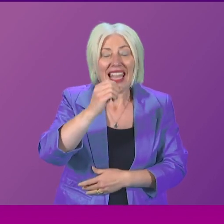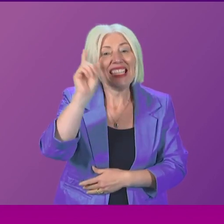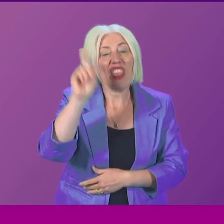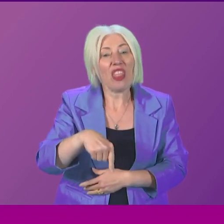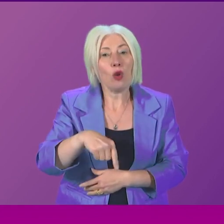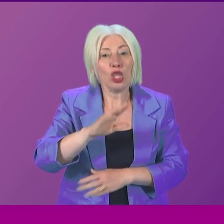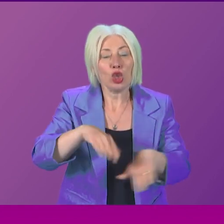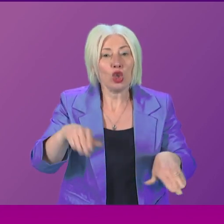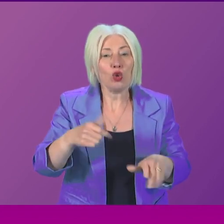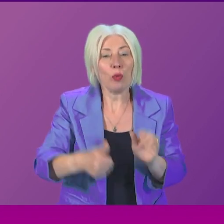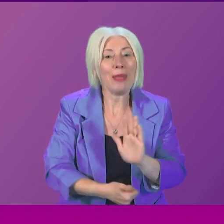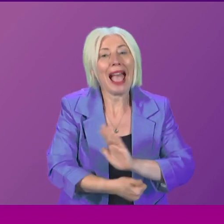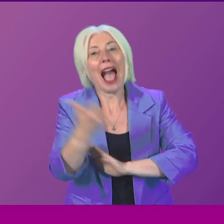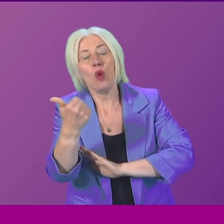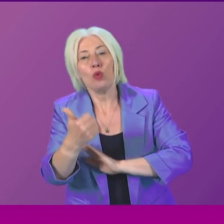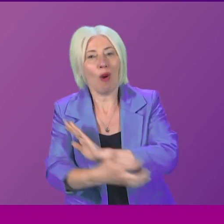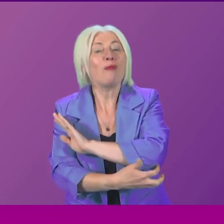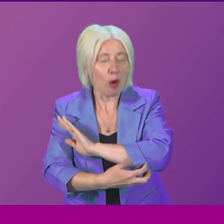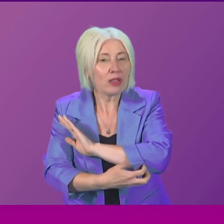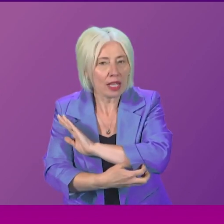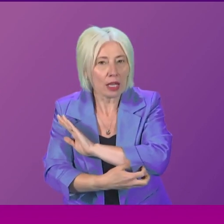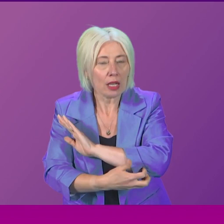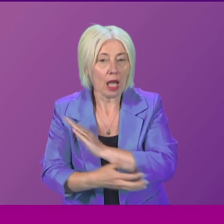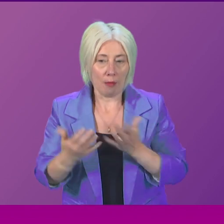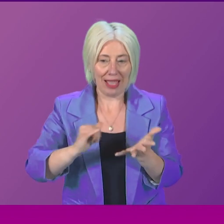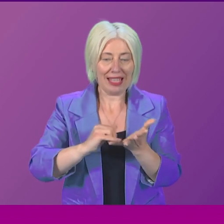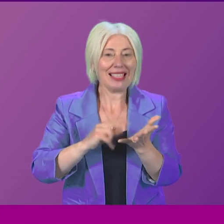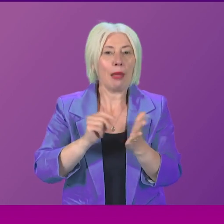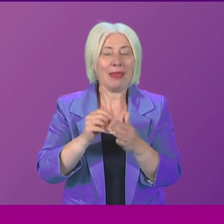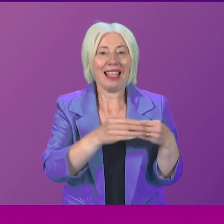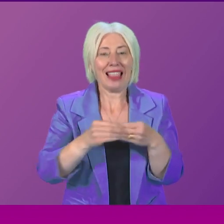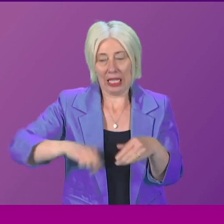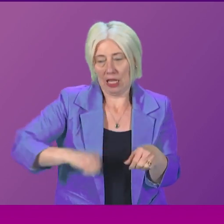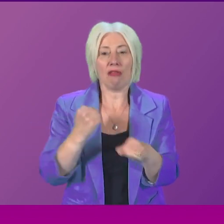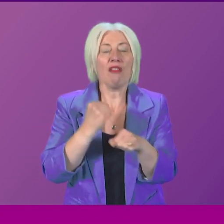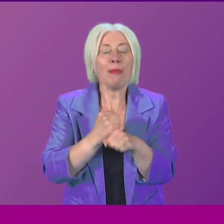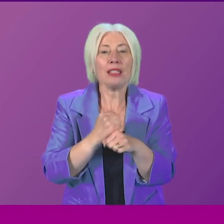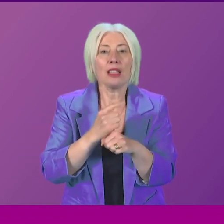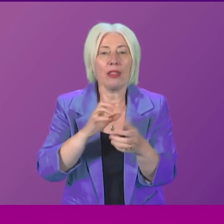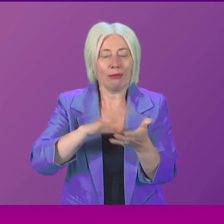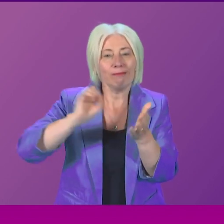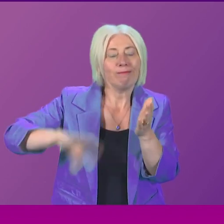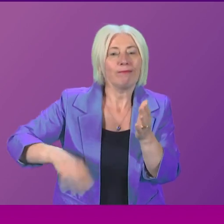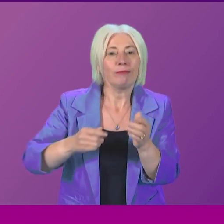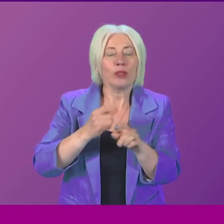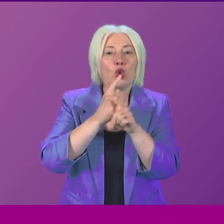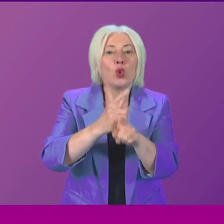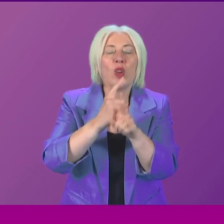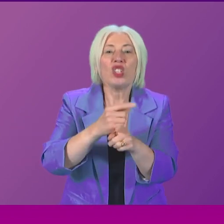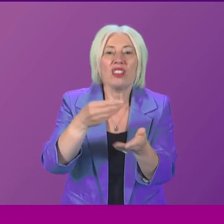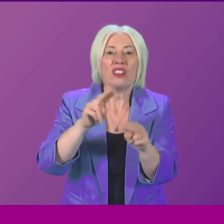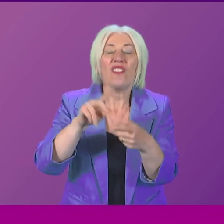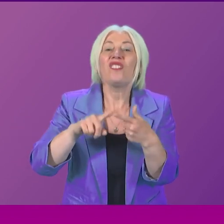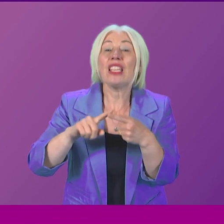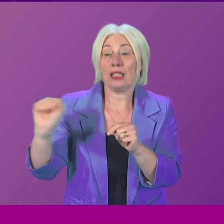children out of poverty. It is the SNP-led Scottish Government that, for example, has scrapped tuition fees, something that Labour Party